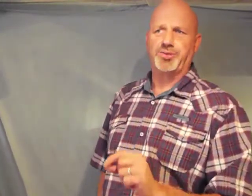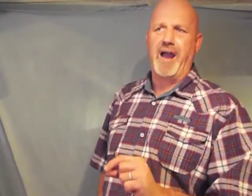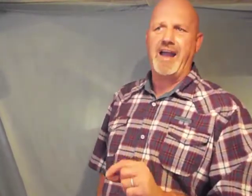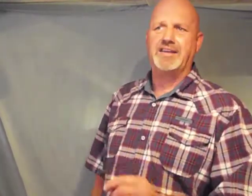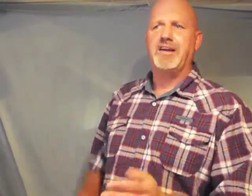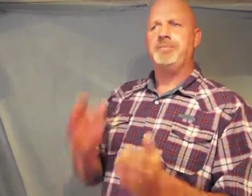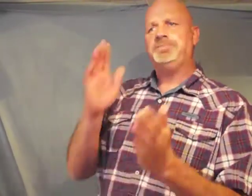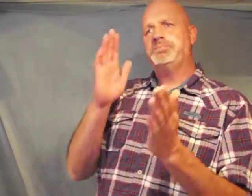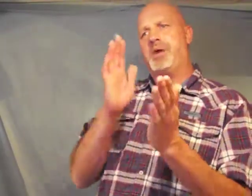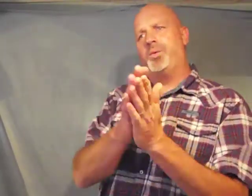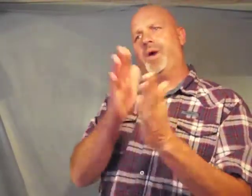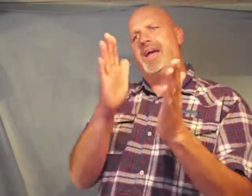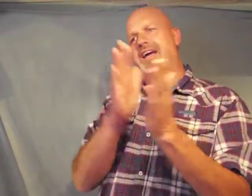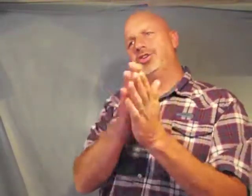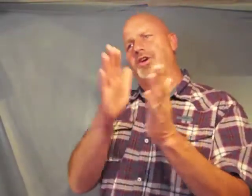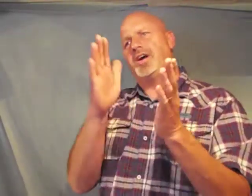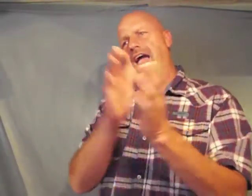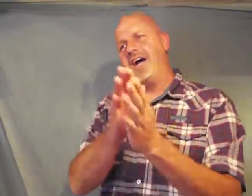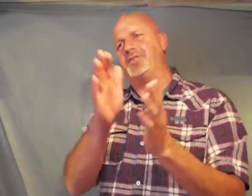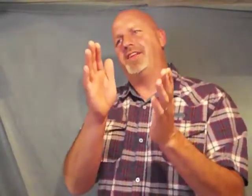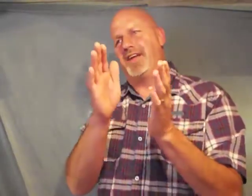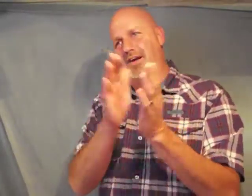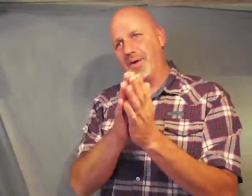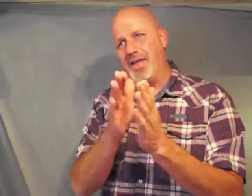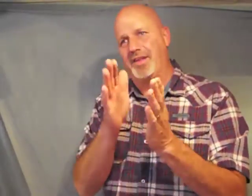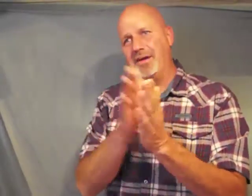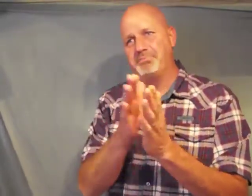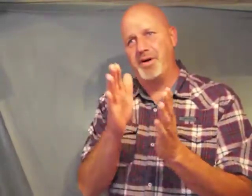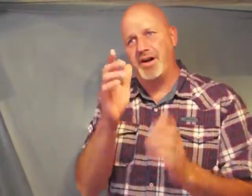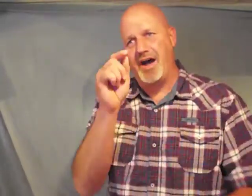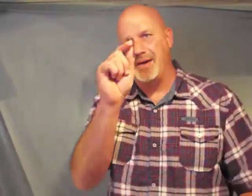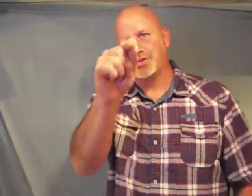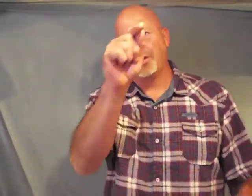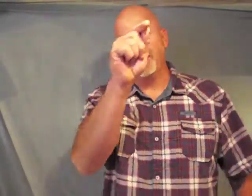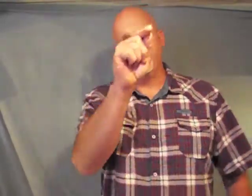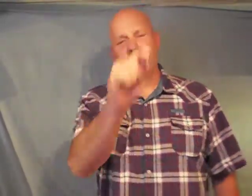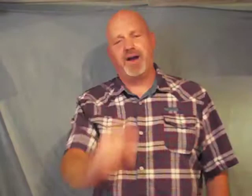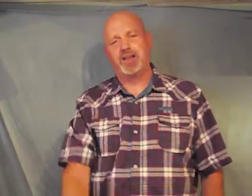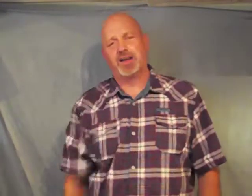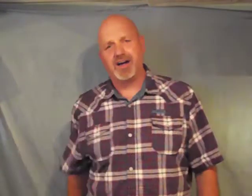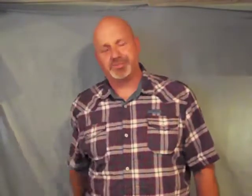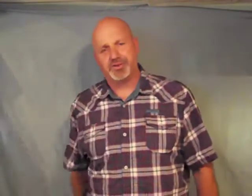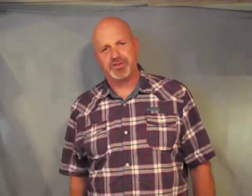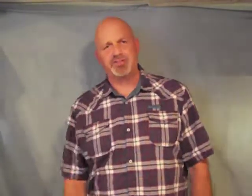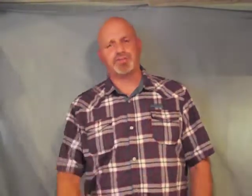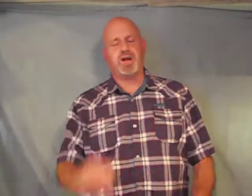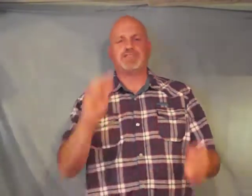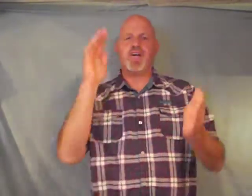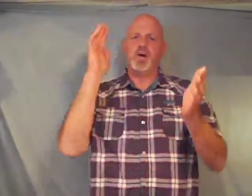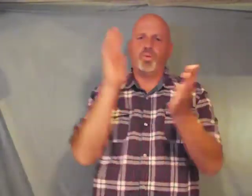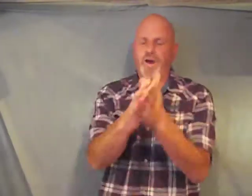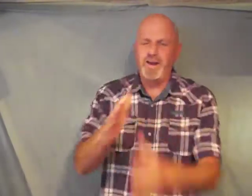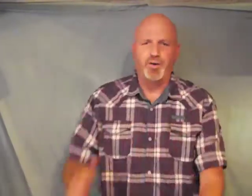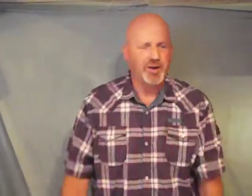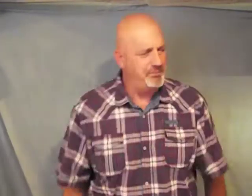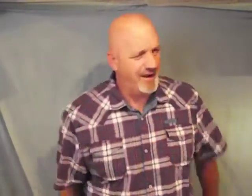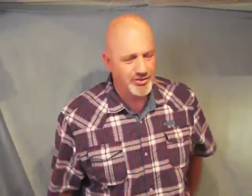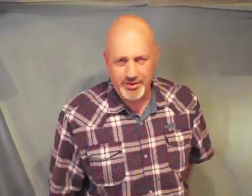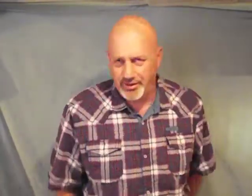right but we endure everything rather than put an obstacle in your way the gospel of Jesus Christ we don't command you to